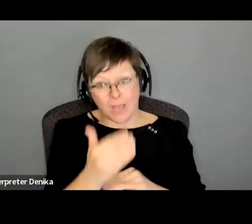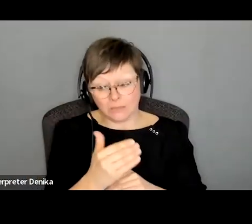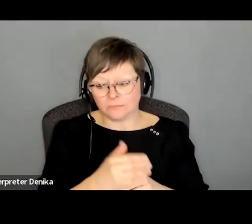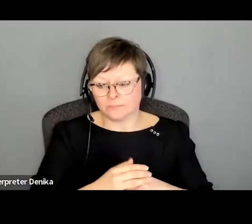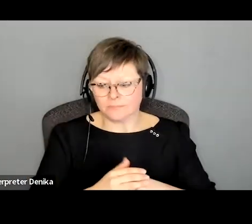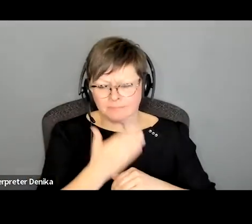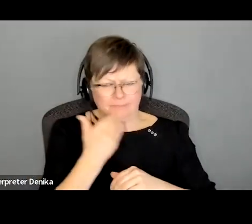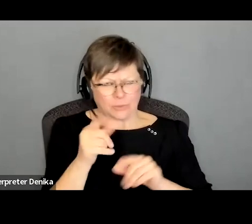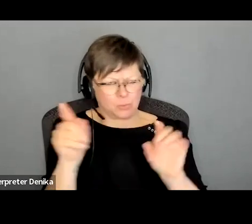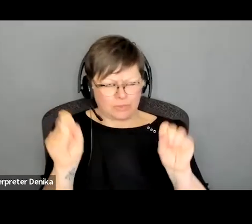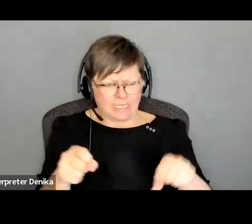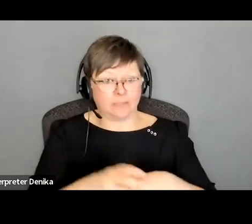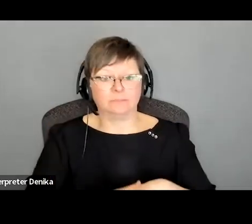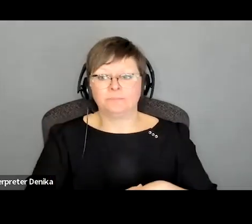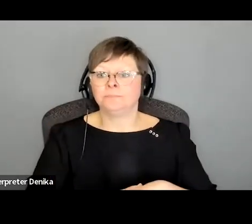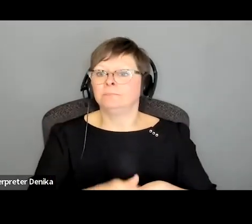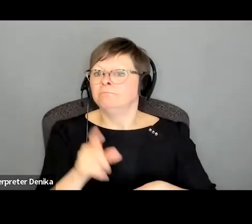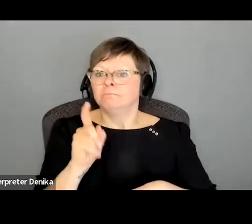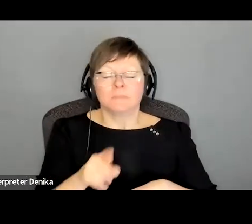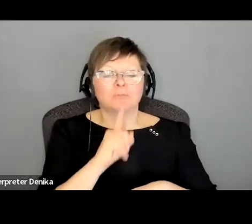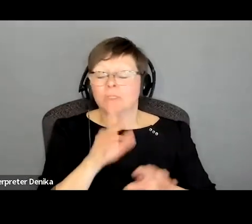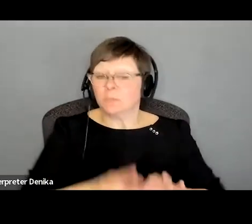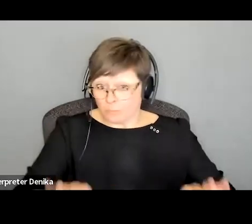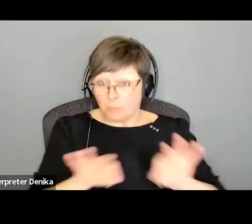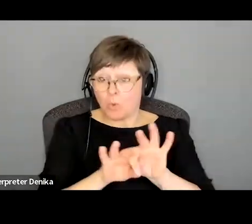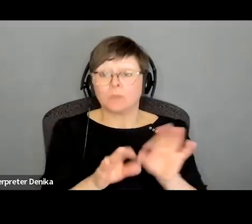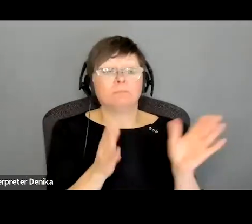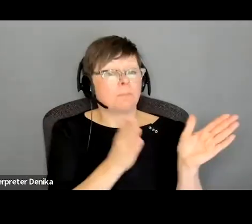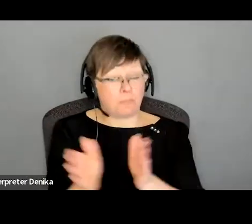be prepared and on time